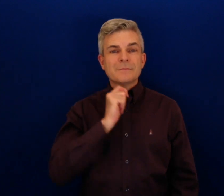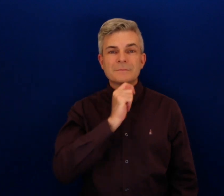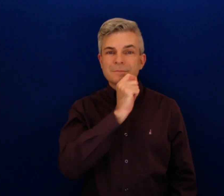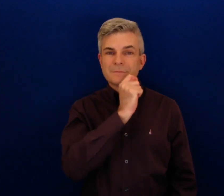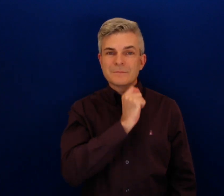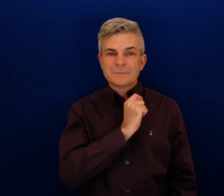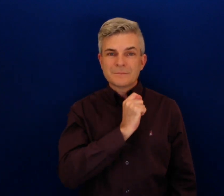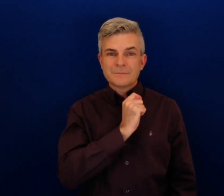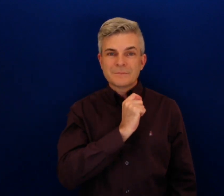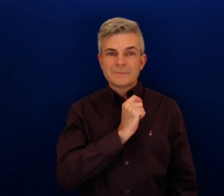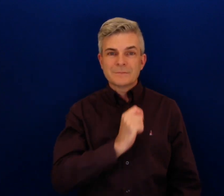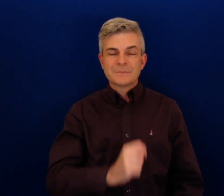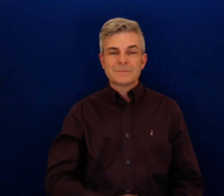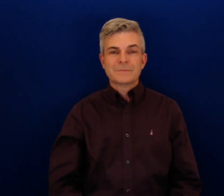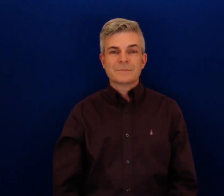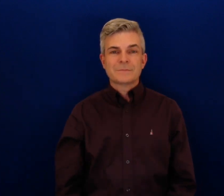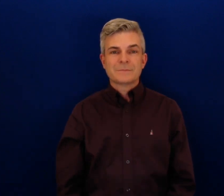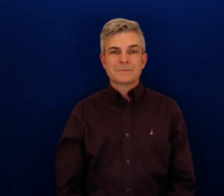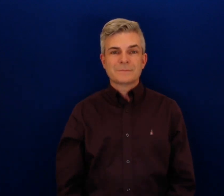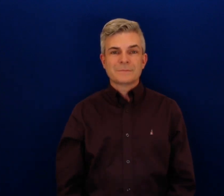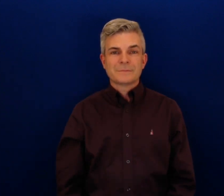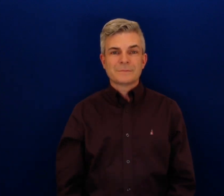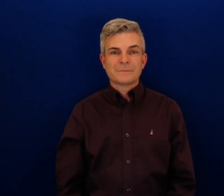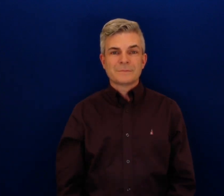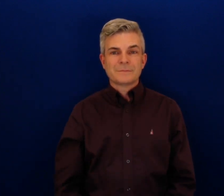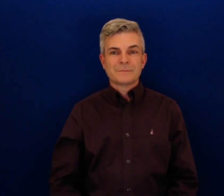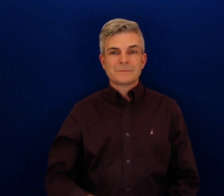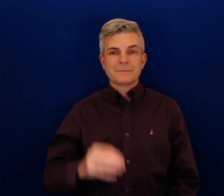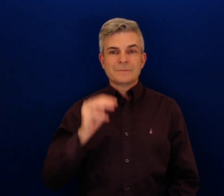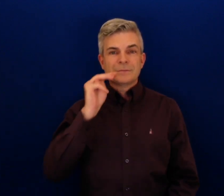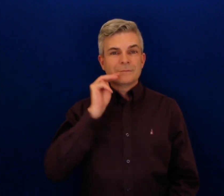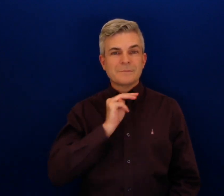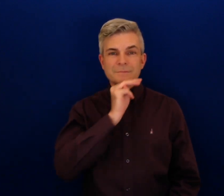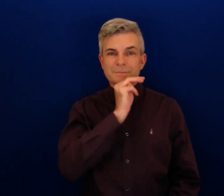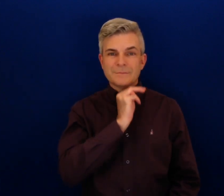Tempe, Mesa,